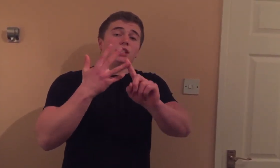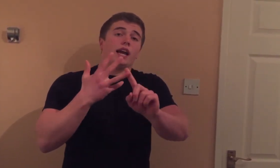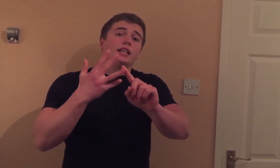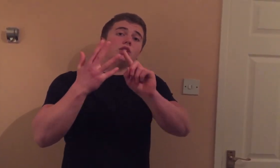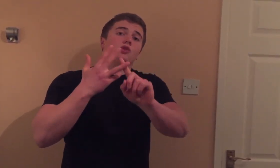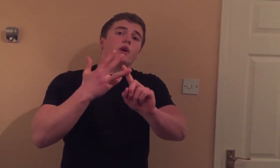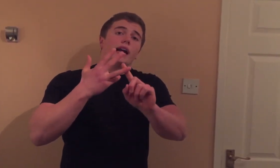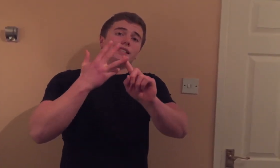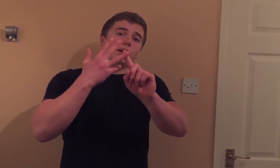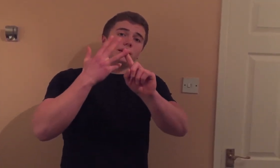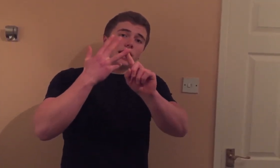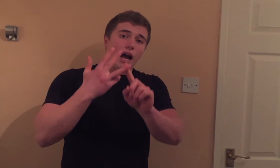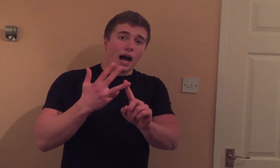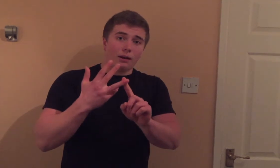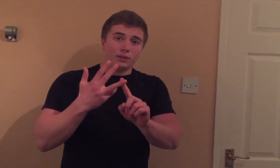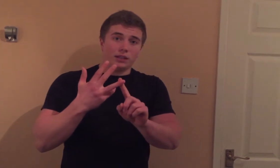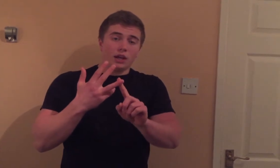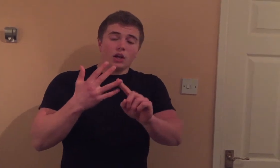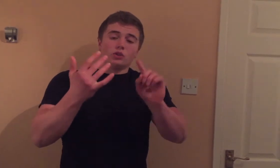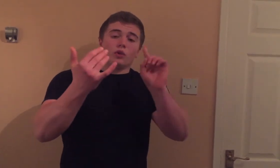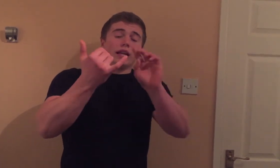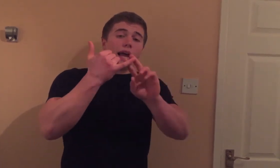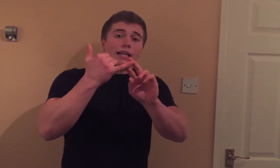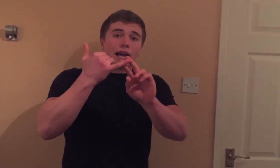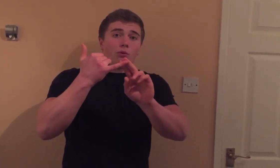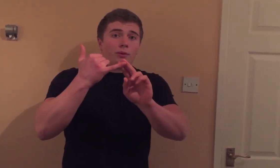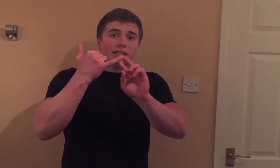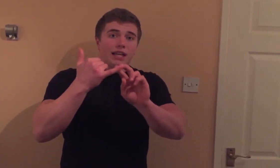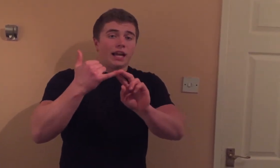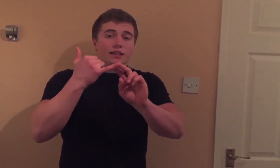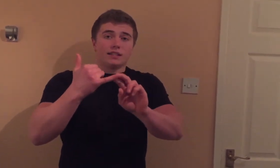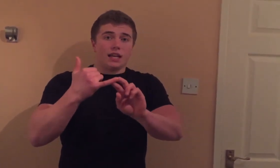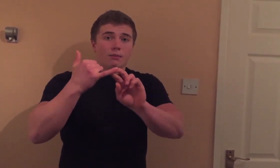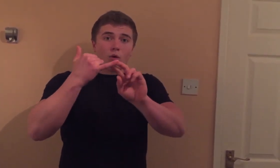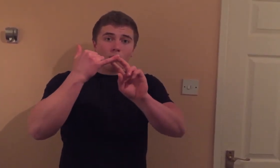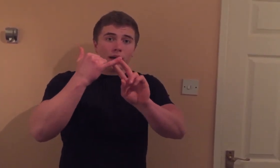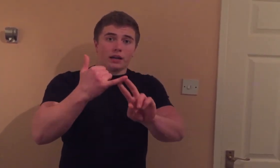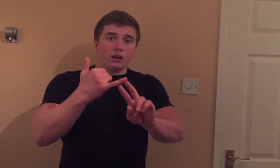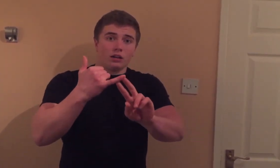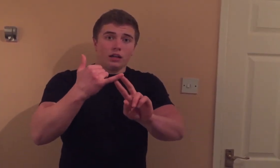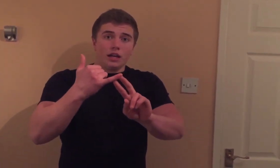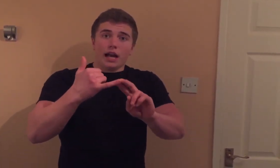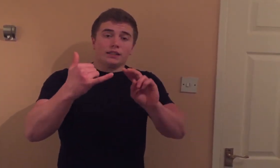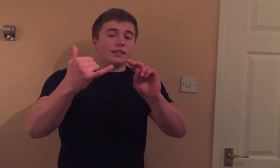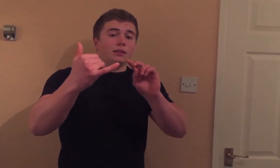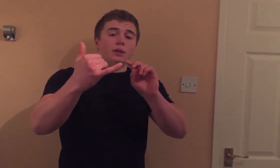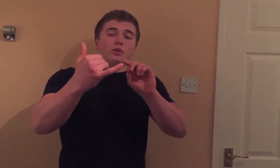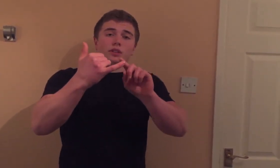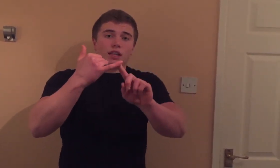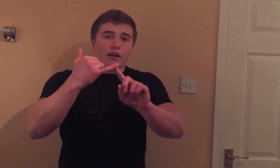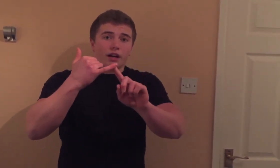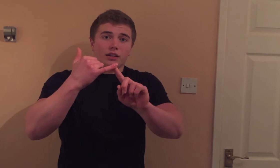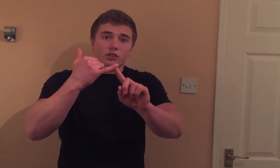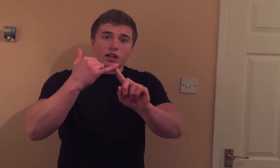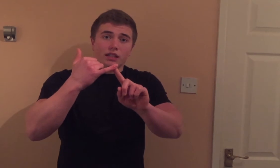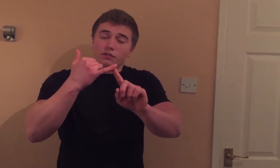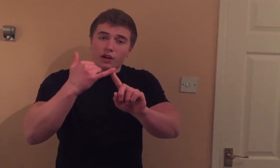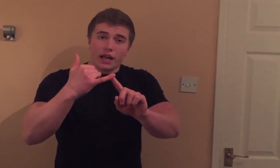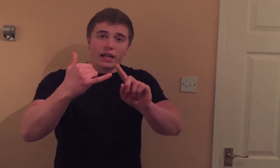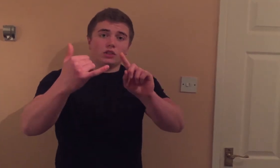chest, triceps and abs. So the leg day will be staying the same on my cut. I'll still be doing 7 exercises for legs,